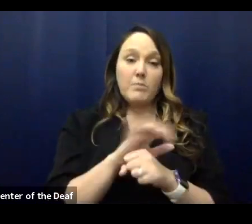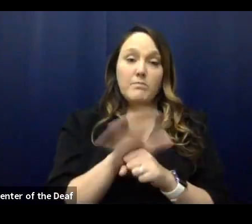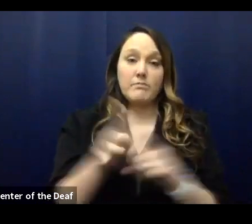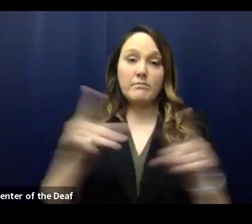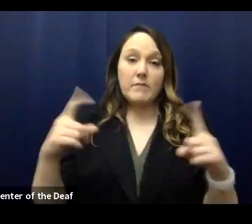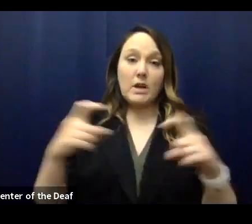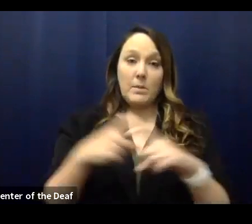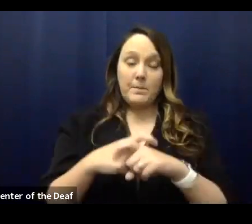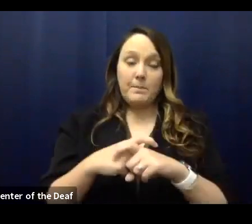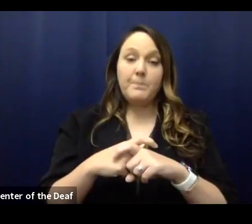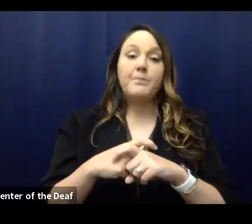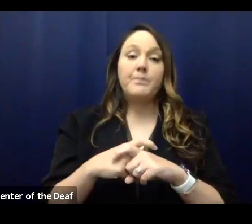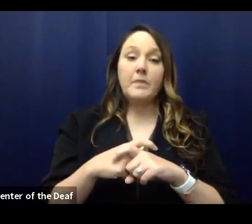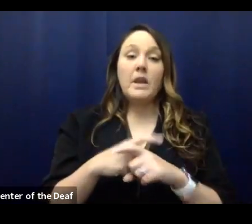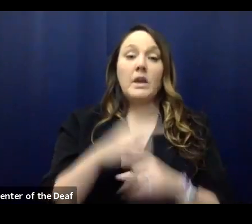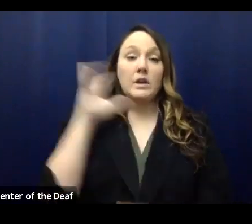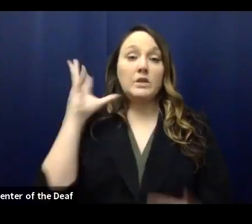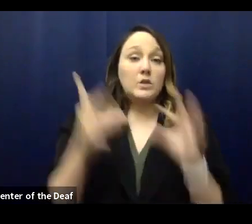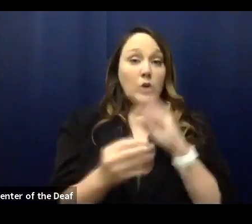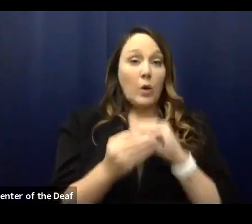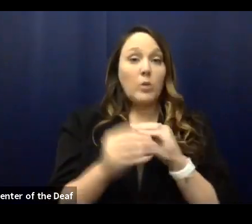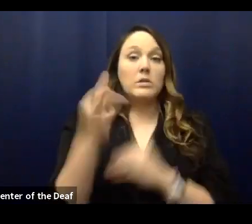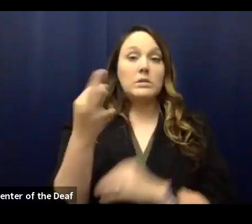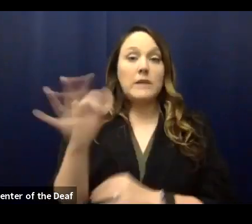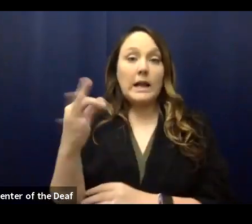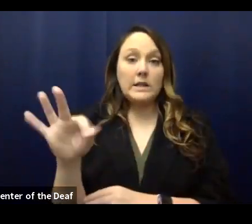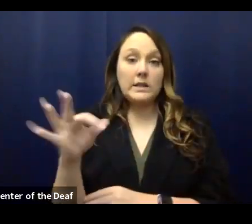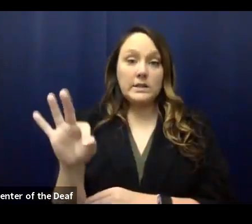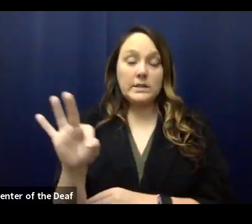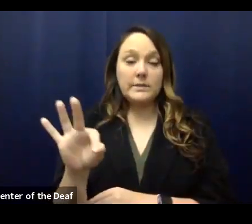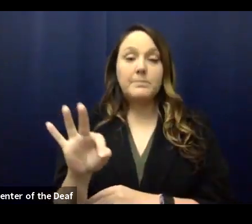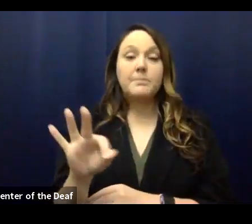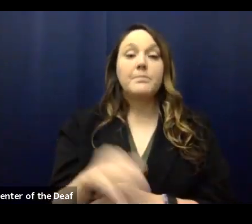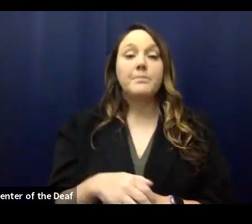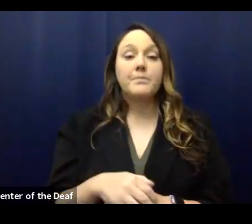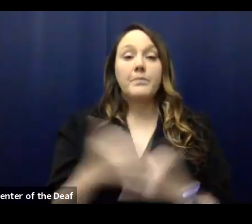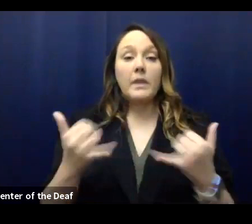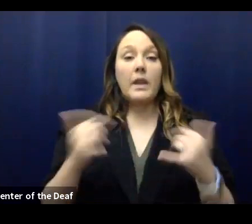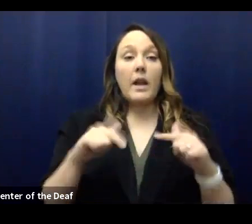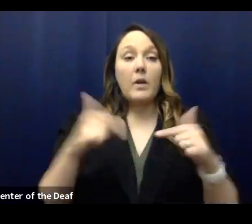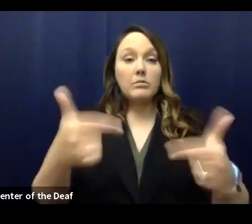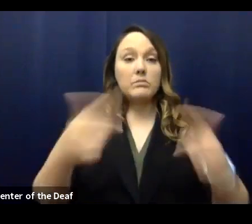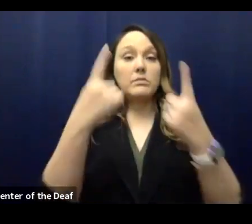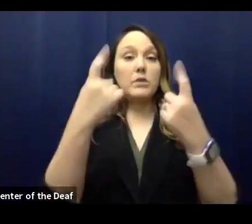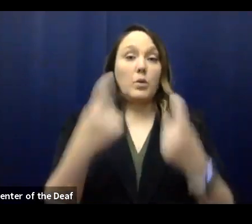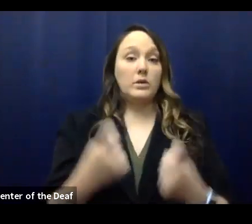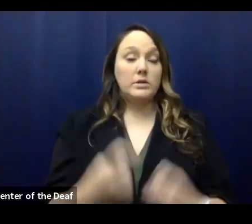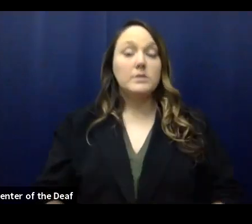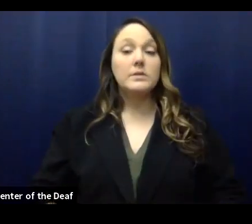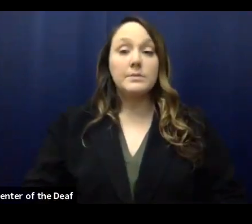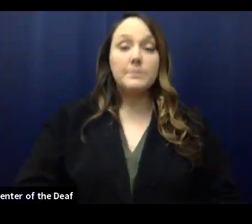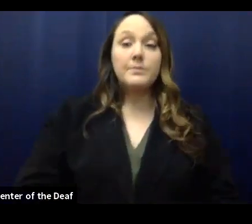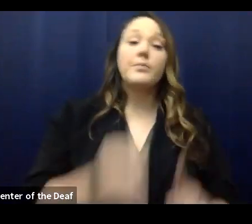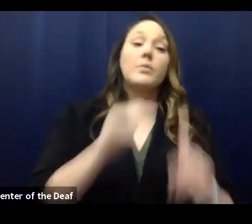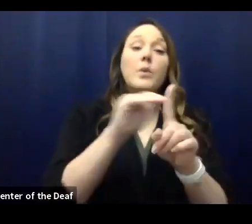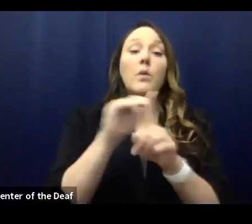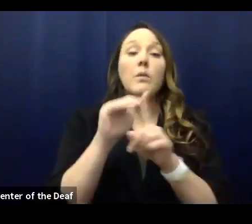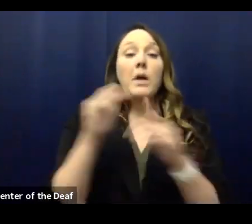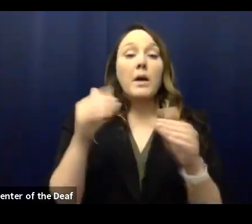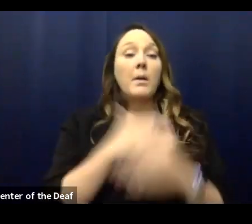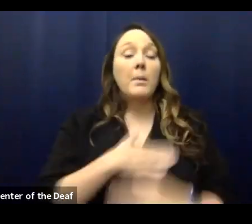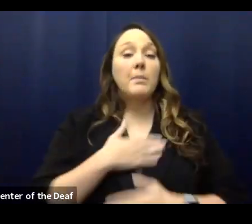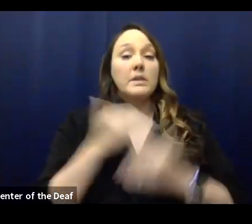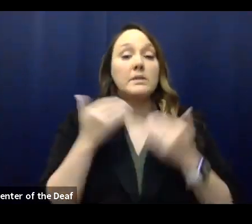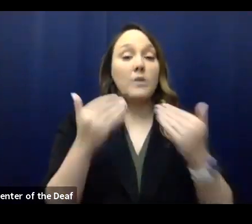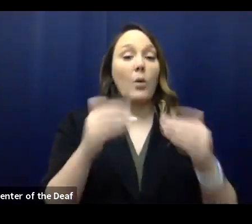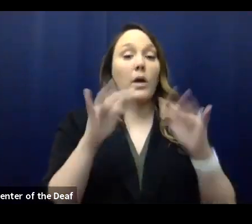COVID, bringing our total to 19. I'll now open it up for questions. All right. As a reminder, please go ahead and submit